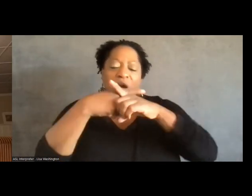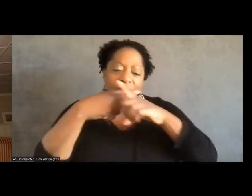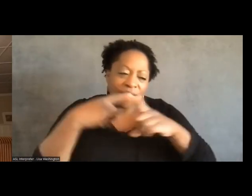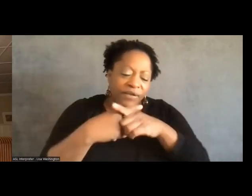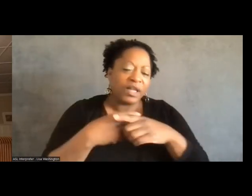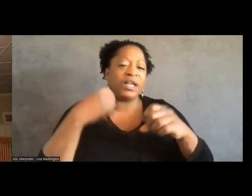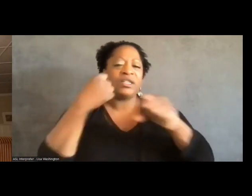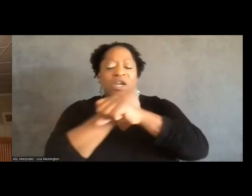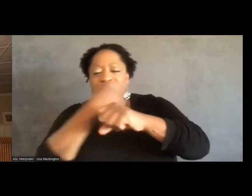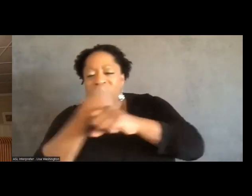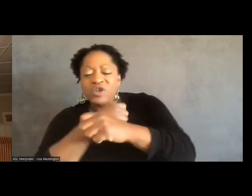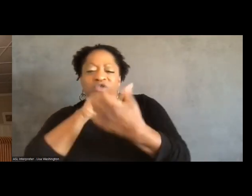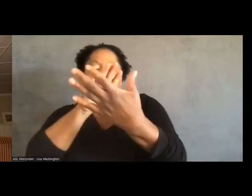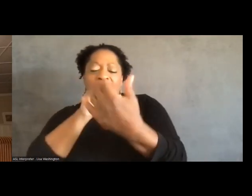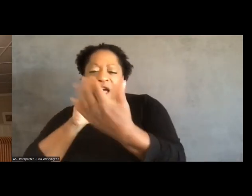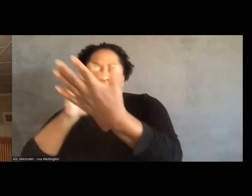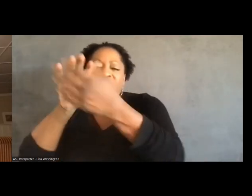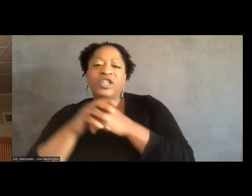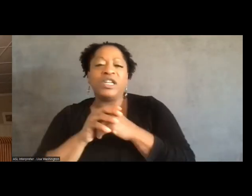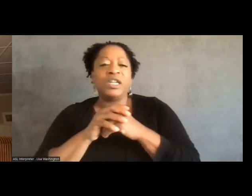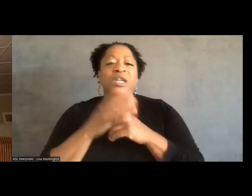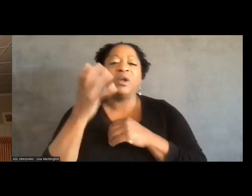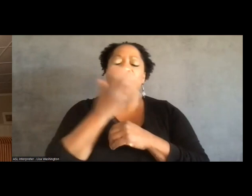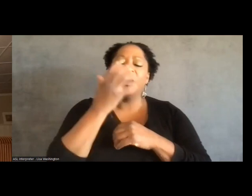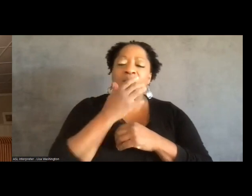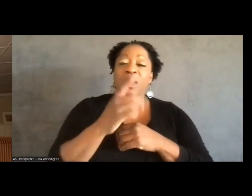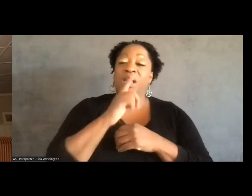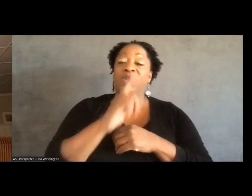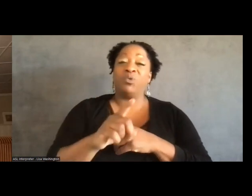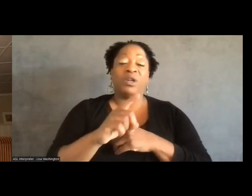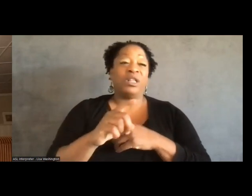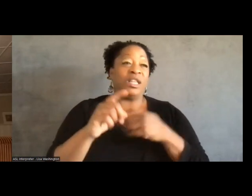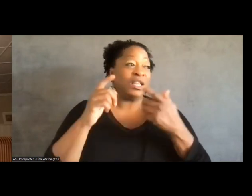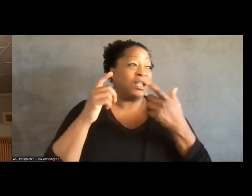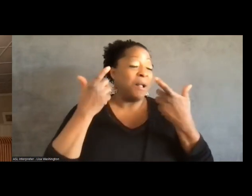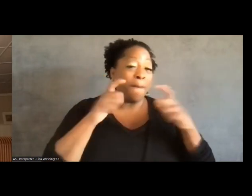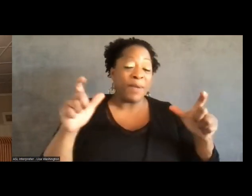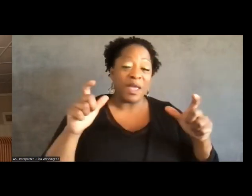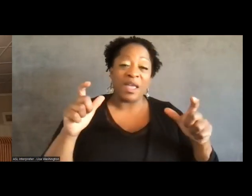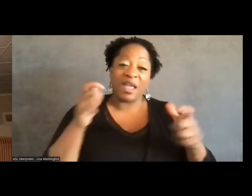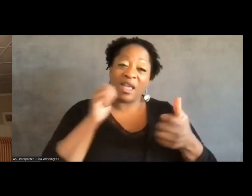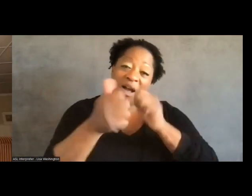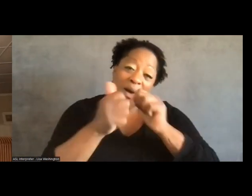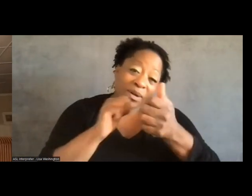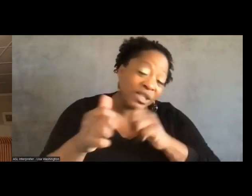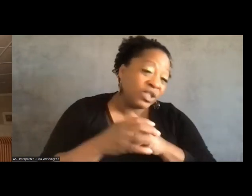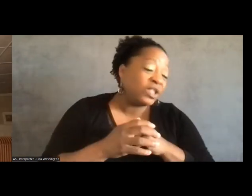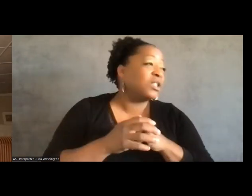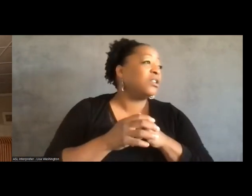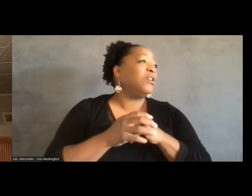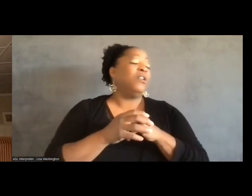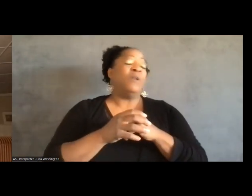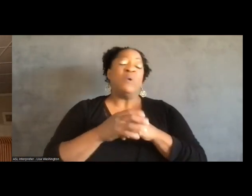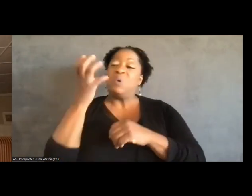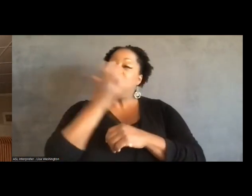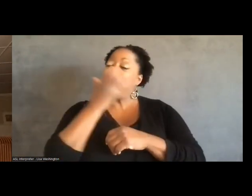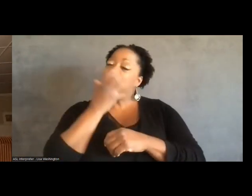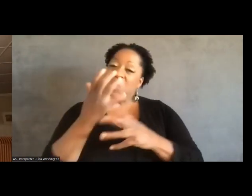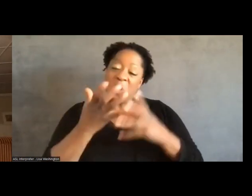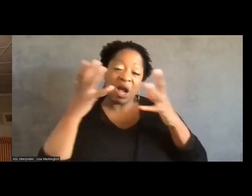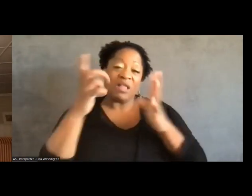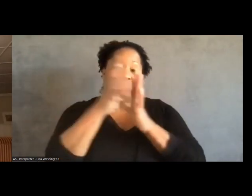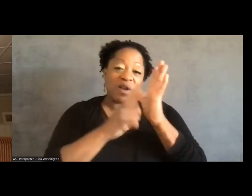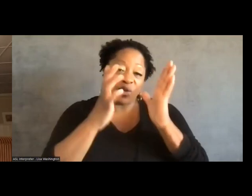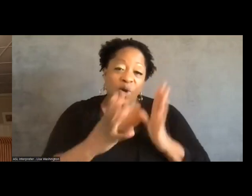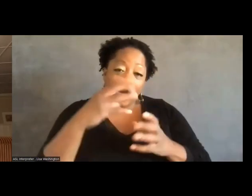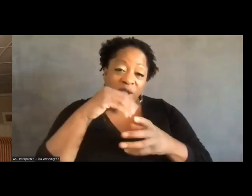The composition is really vast and dense. A lot of people in eastern Kentucky, lawyers from a couple